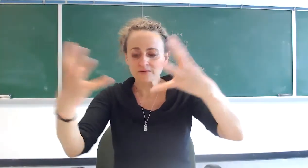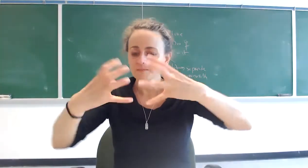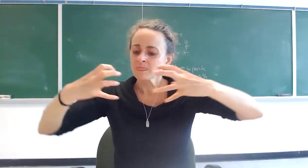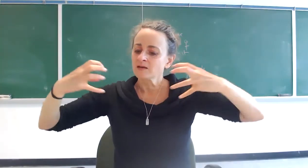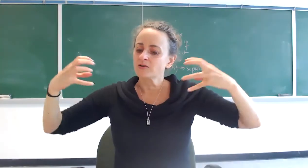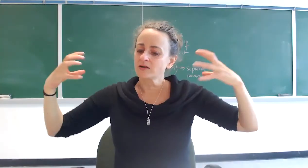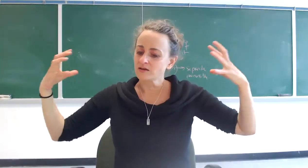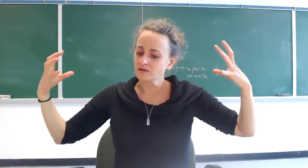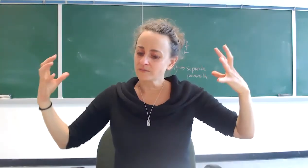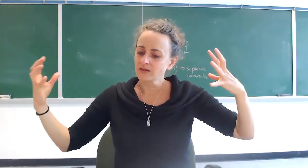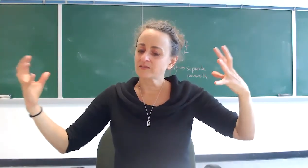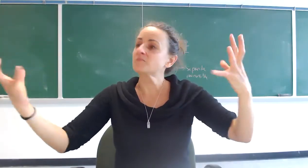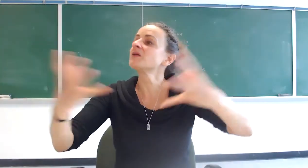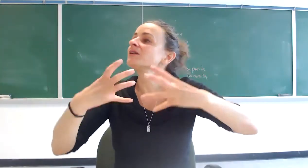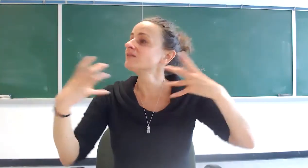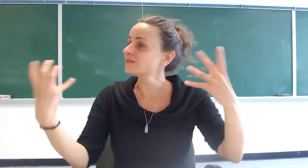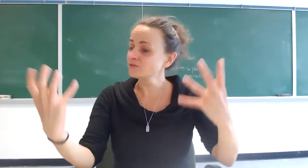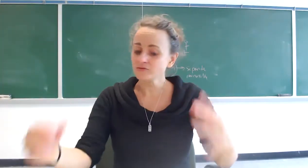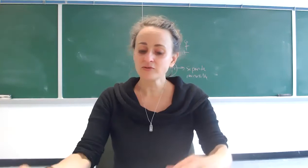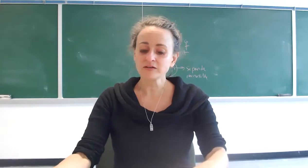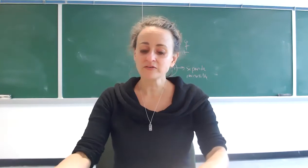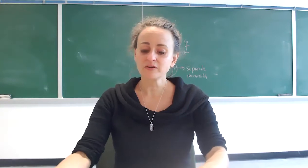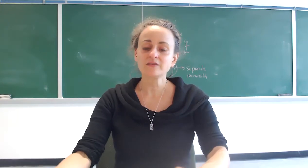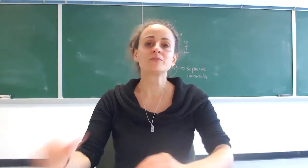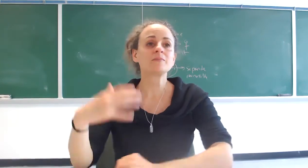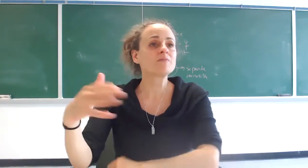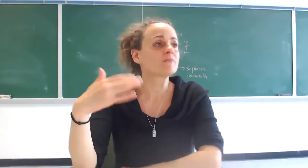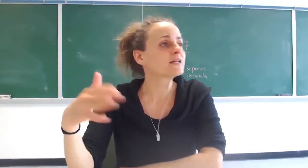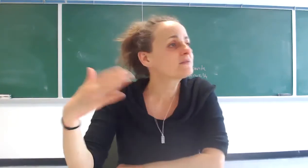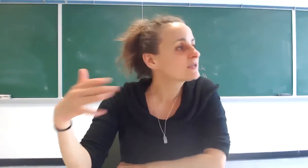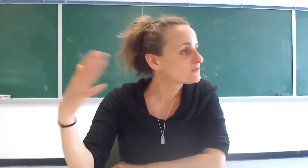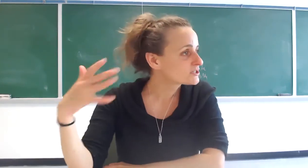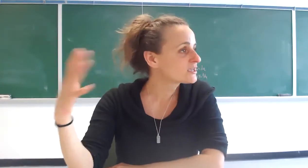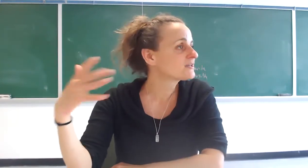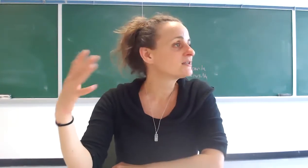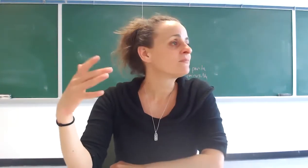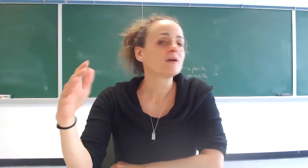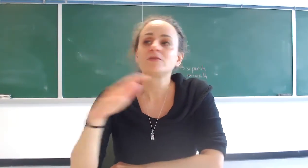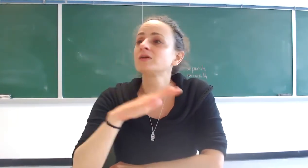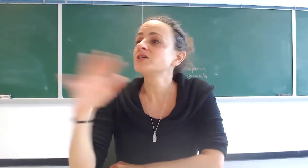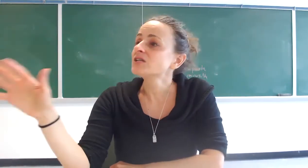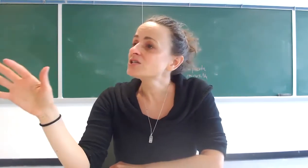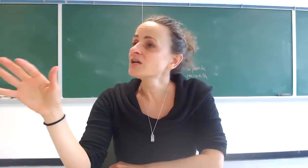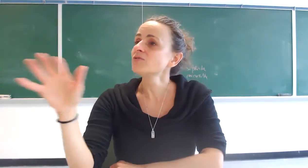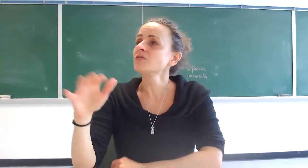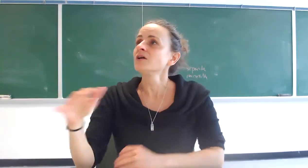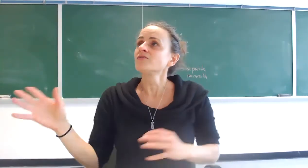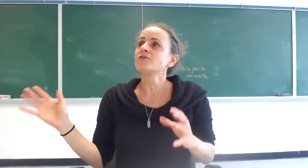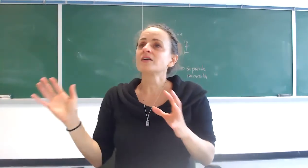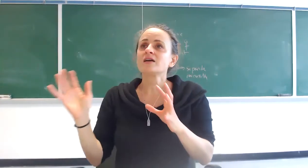um experience it to the fullest so he is remember blaming christianity and religion in general for kind